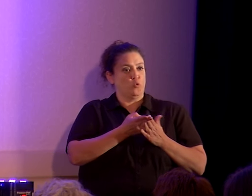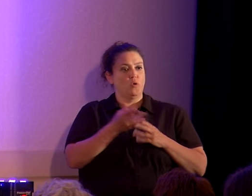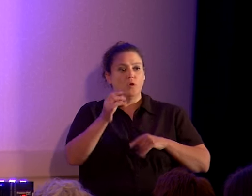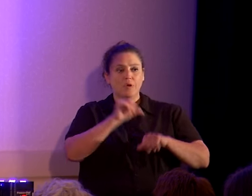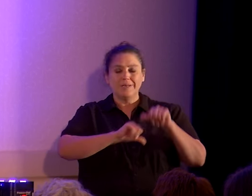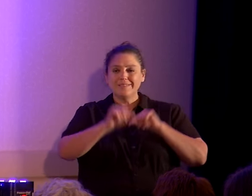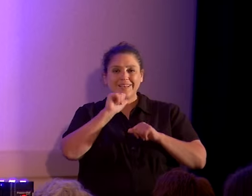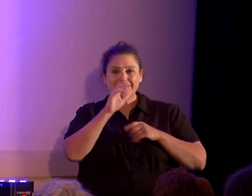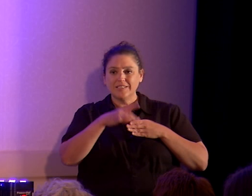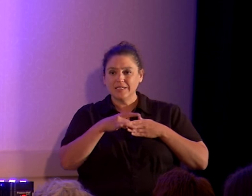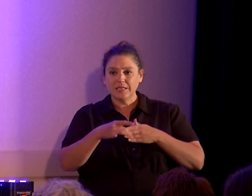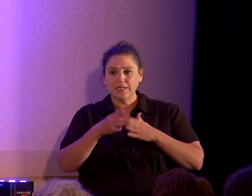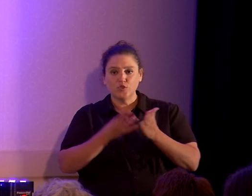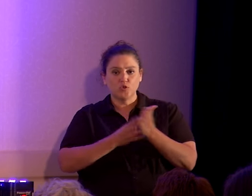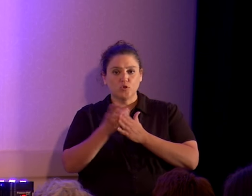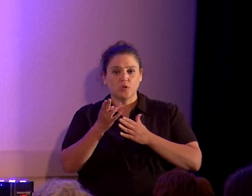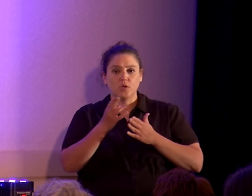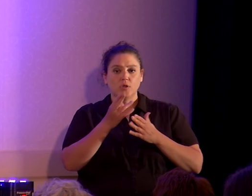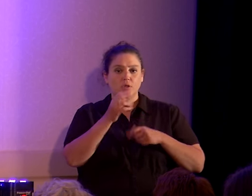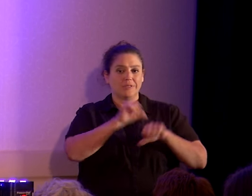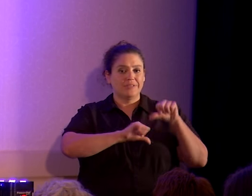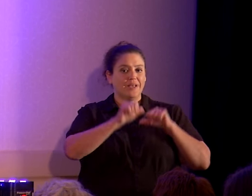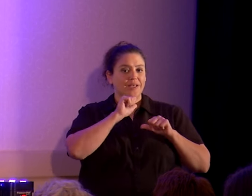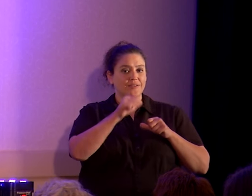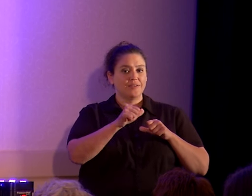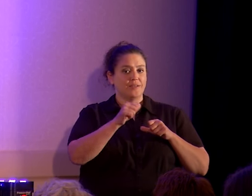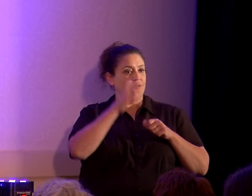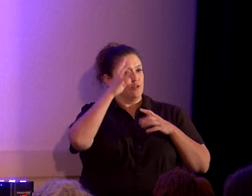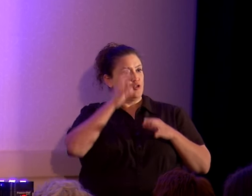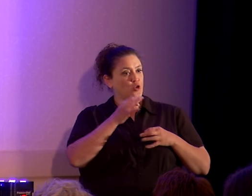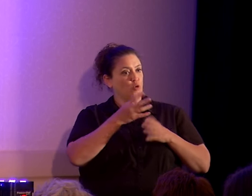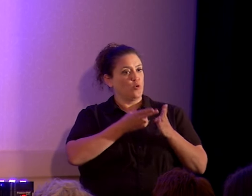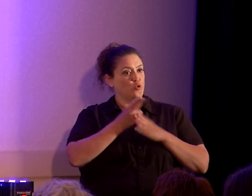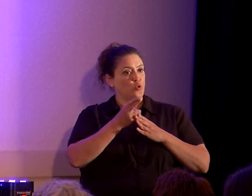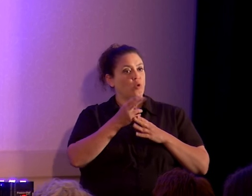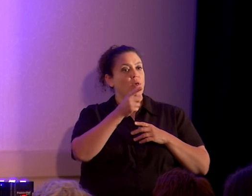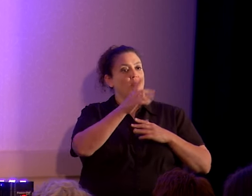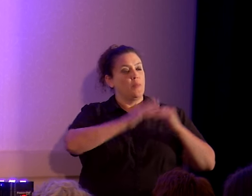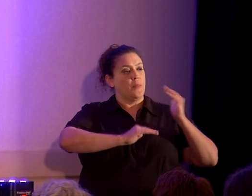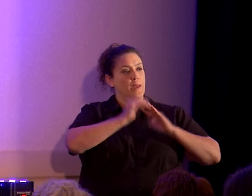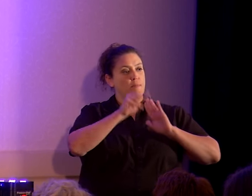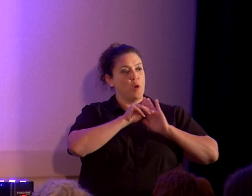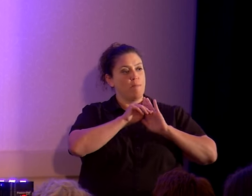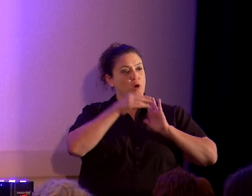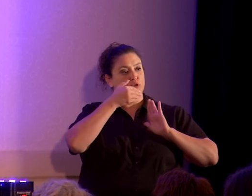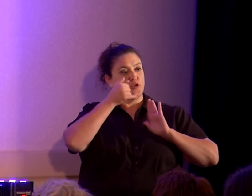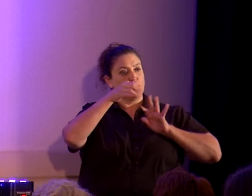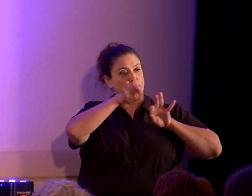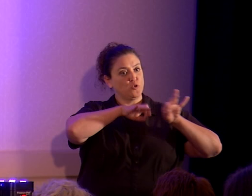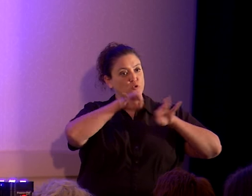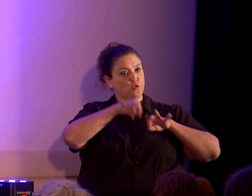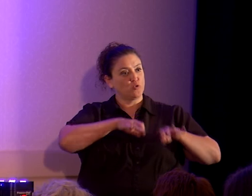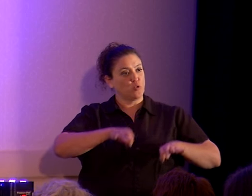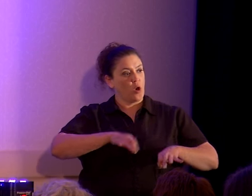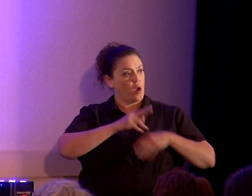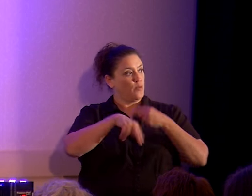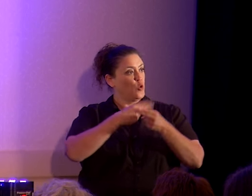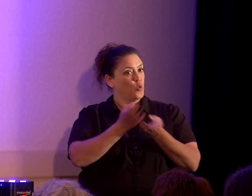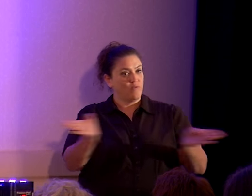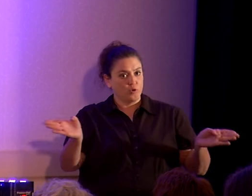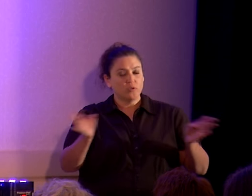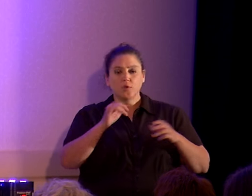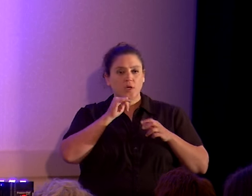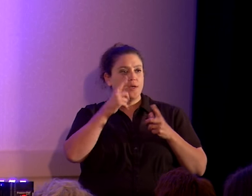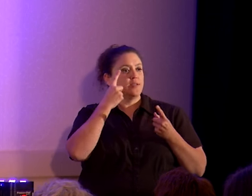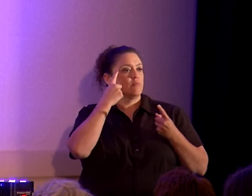doesn't lead you to truth. Science doesn't make any proclamations about truth. Science builds models that best describe the universe. Doesn't make